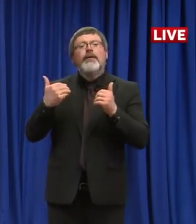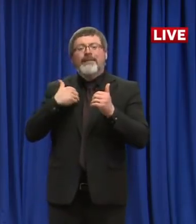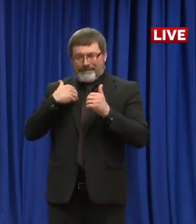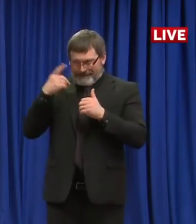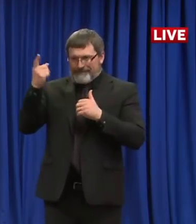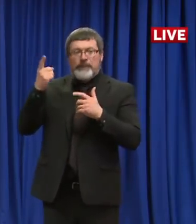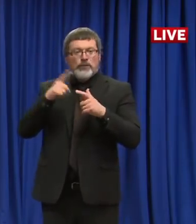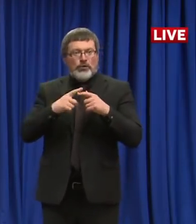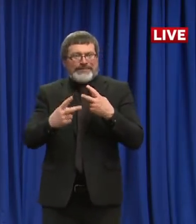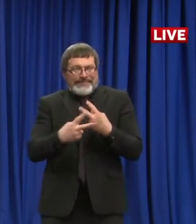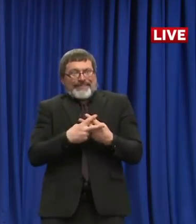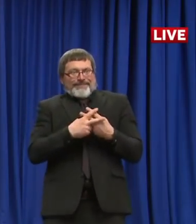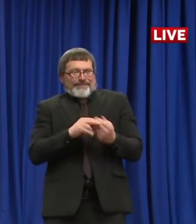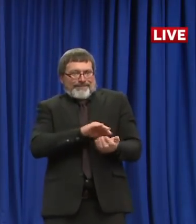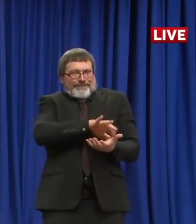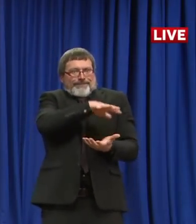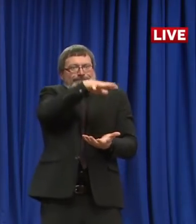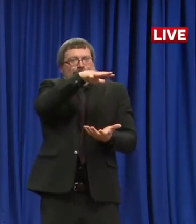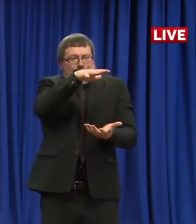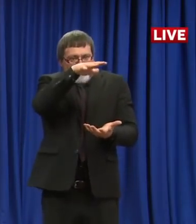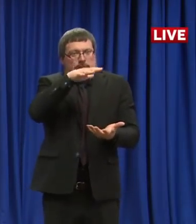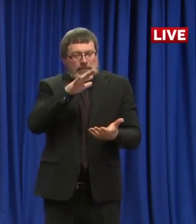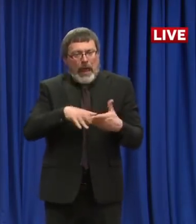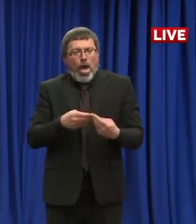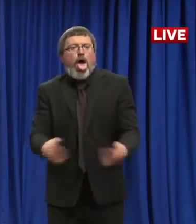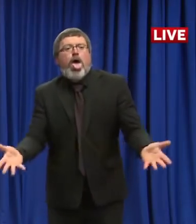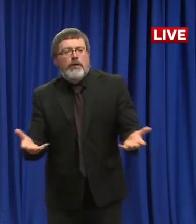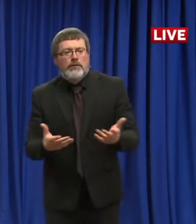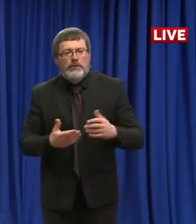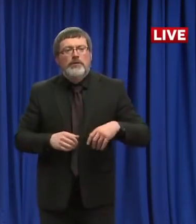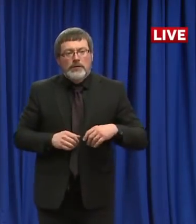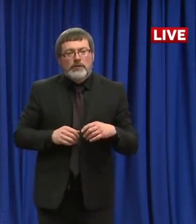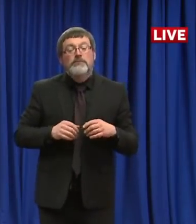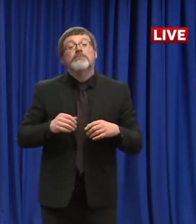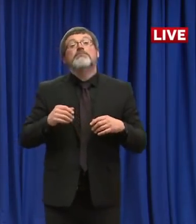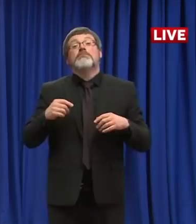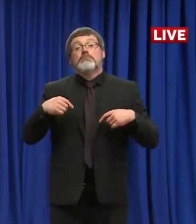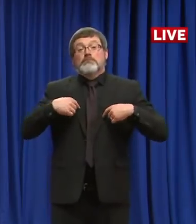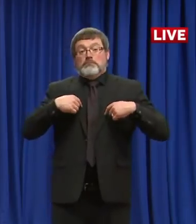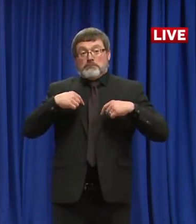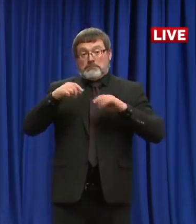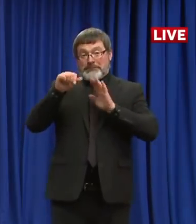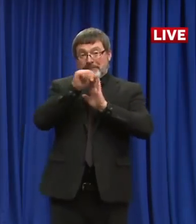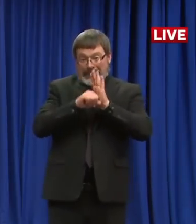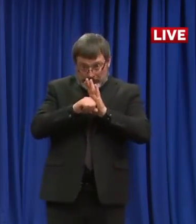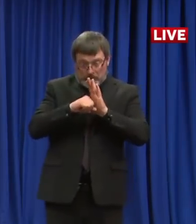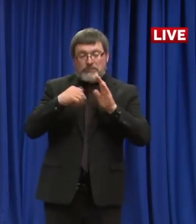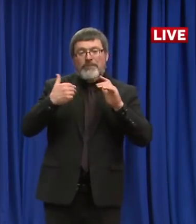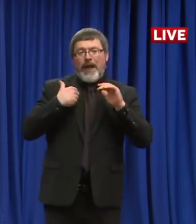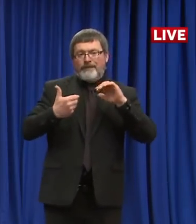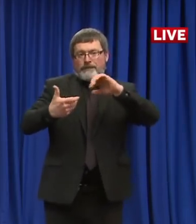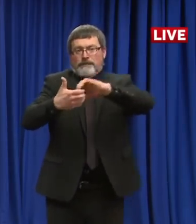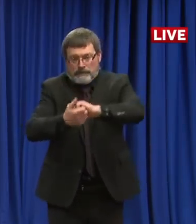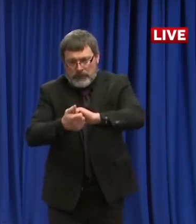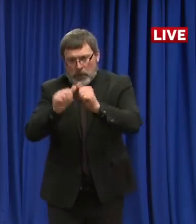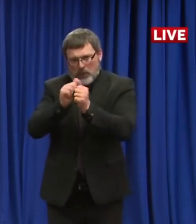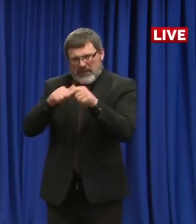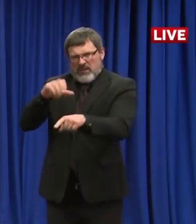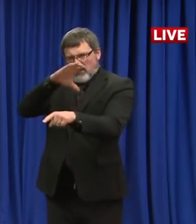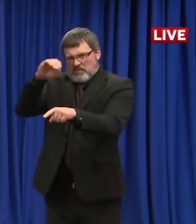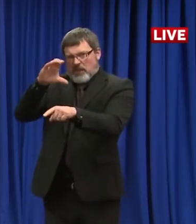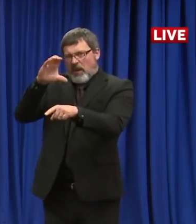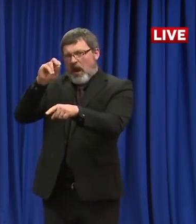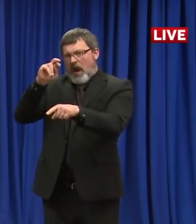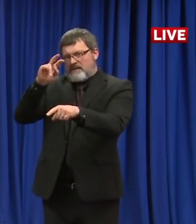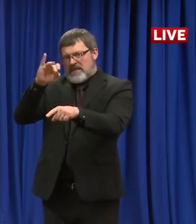some work that is some partnership that we have with Convenient MD. We're going to be talking more about trying to